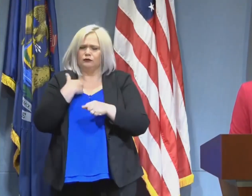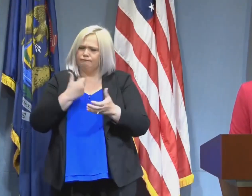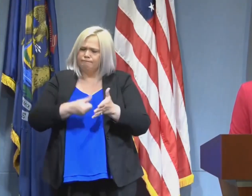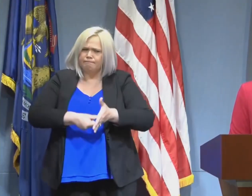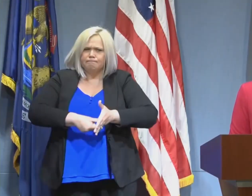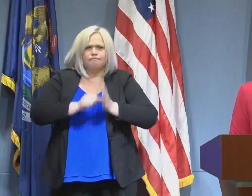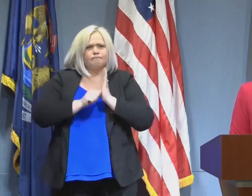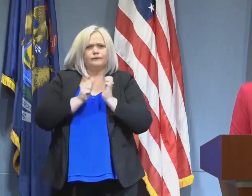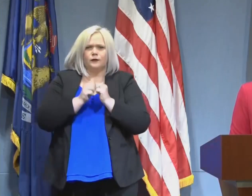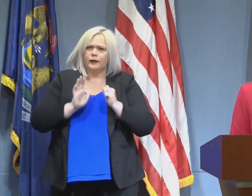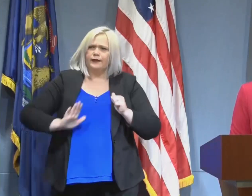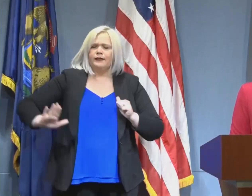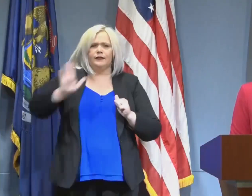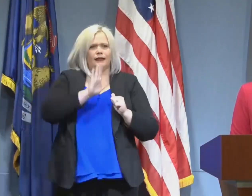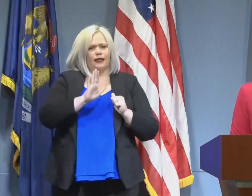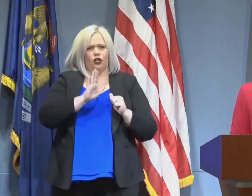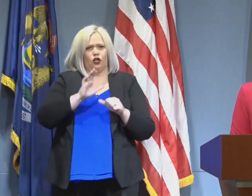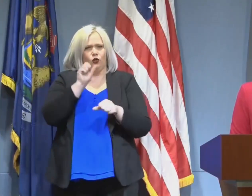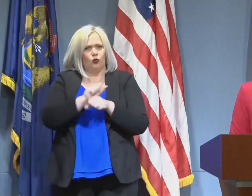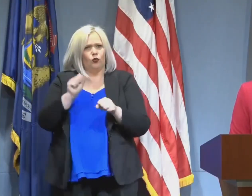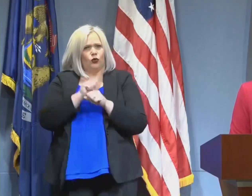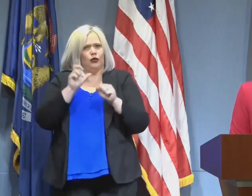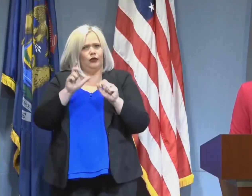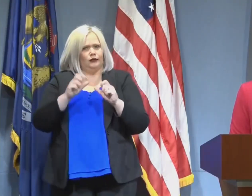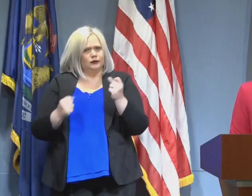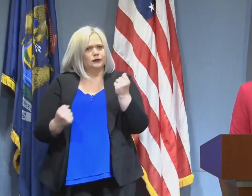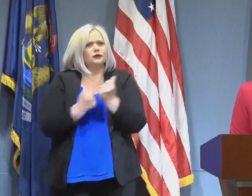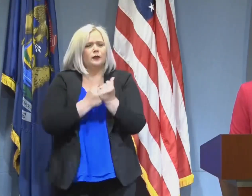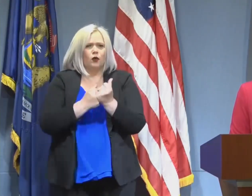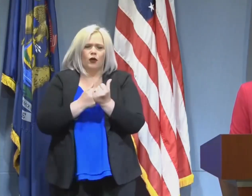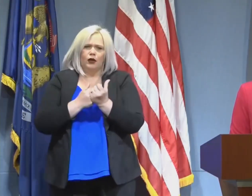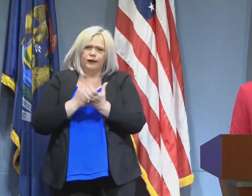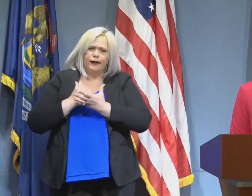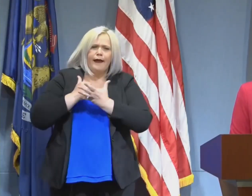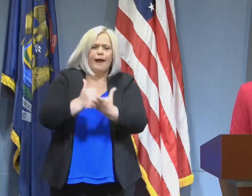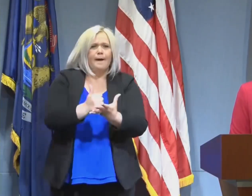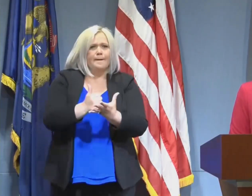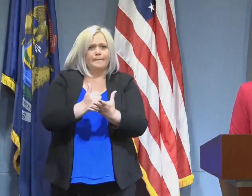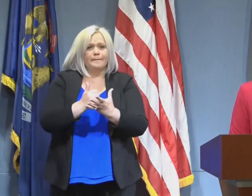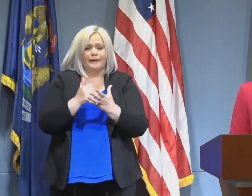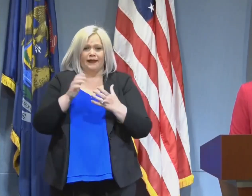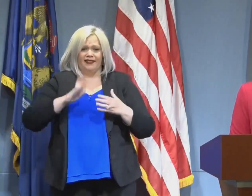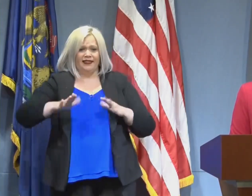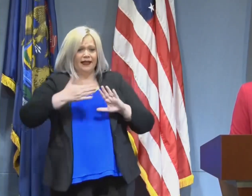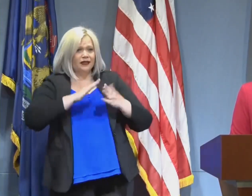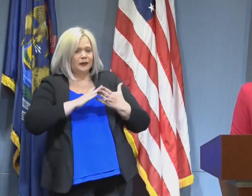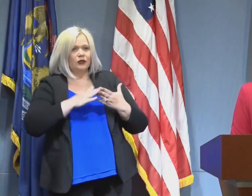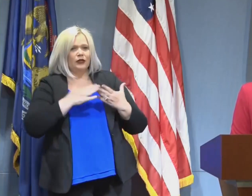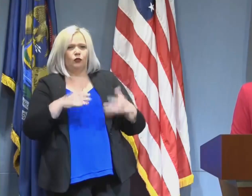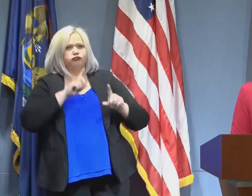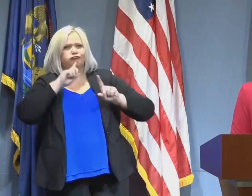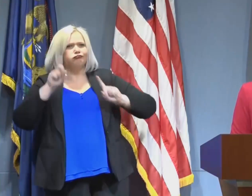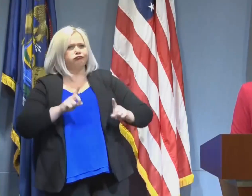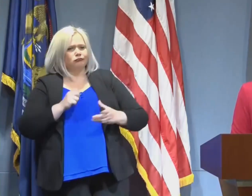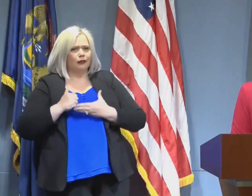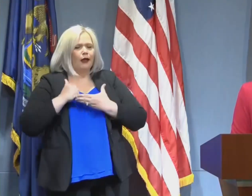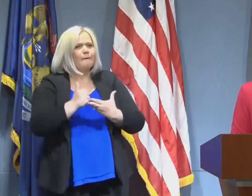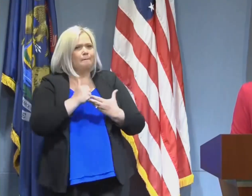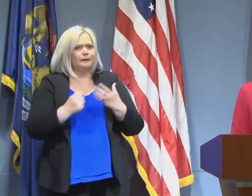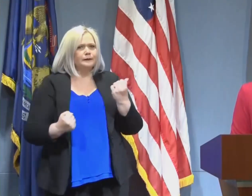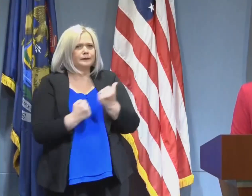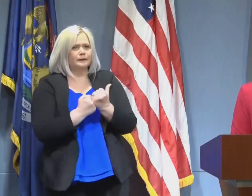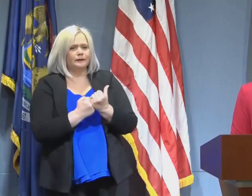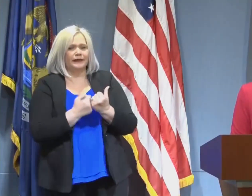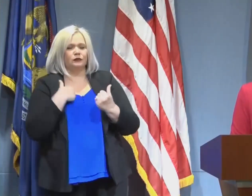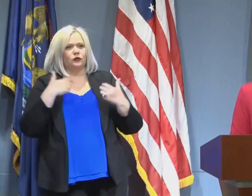by the kind of work that they've done, the way that the community has responded. It really was something to behold